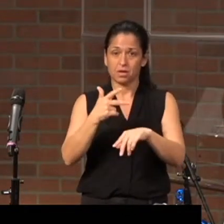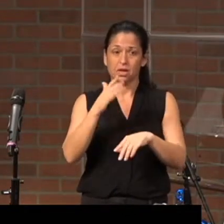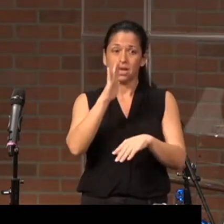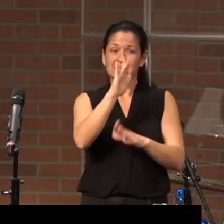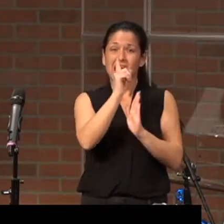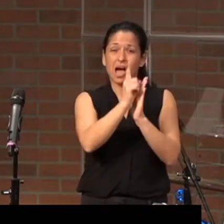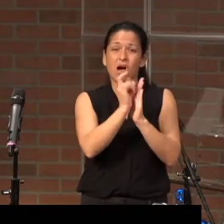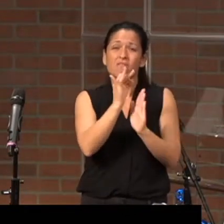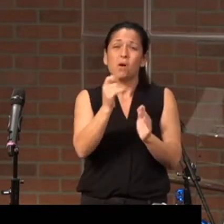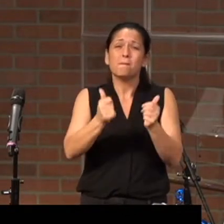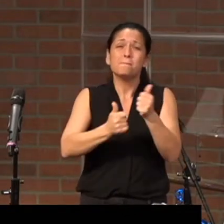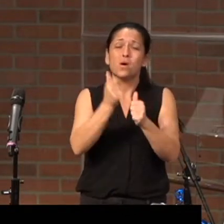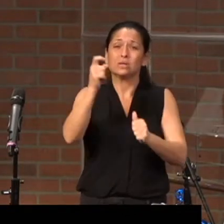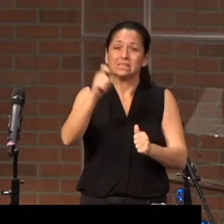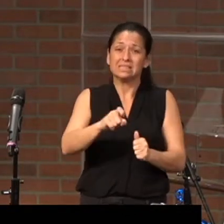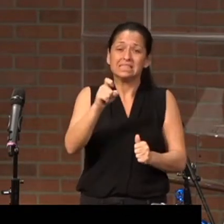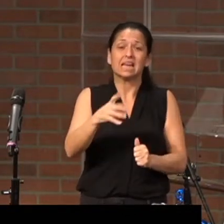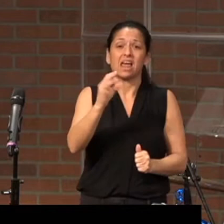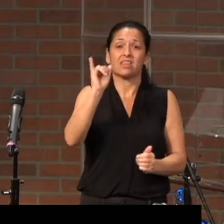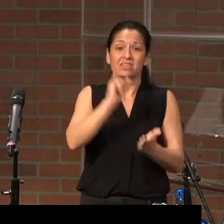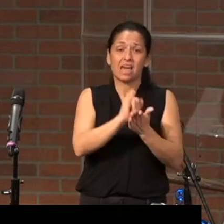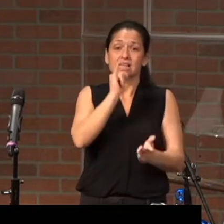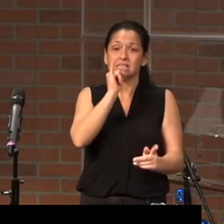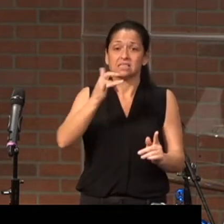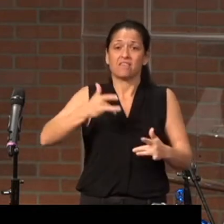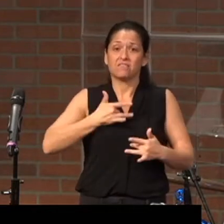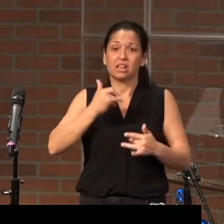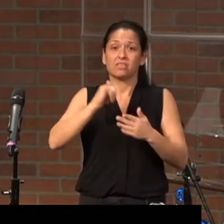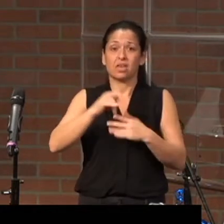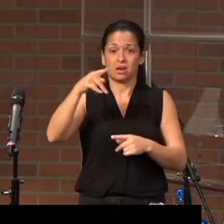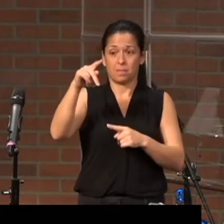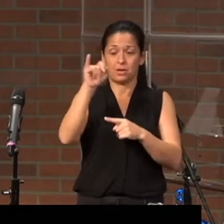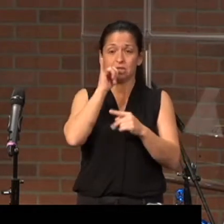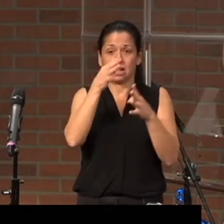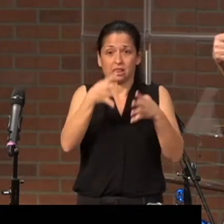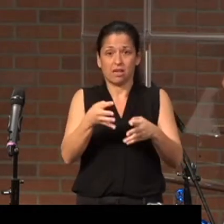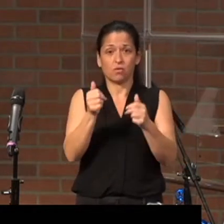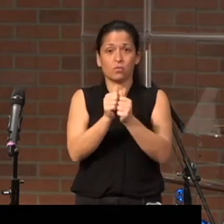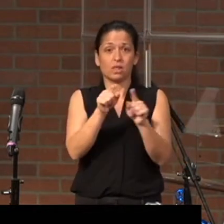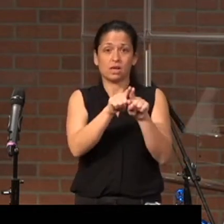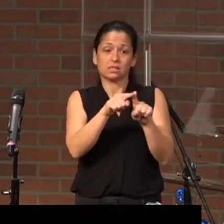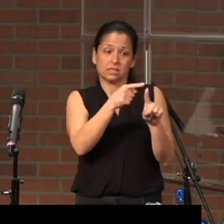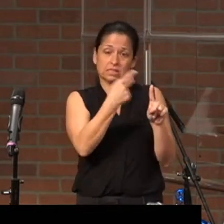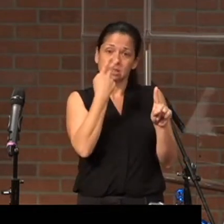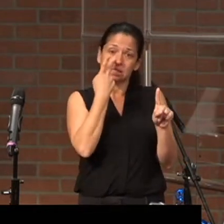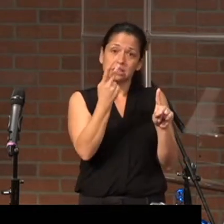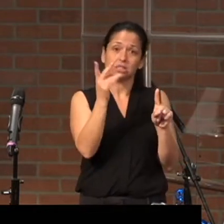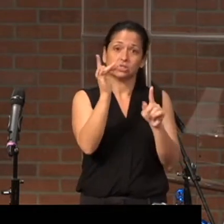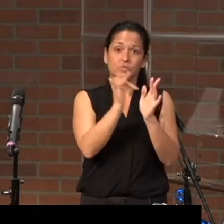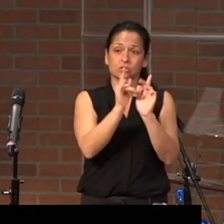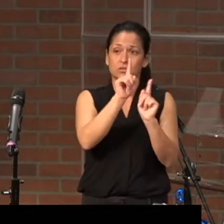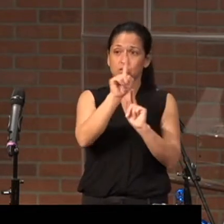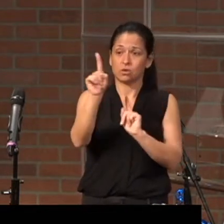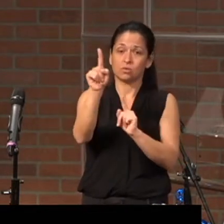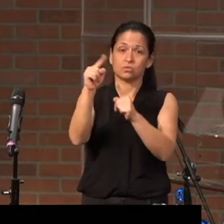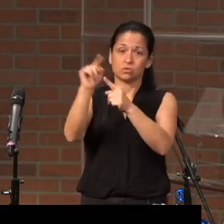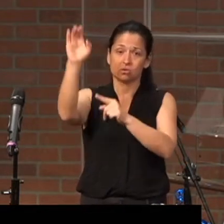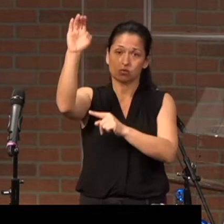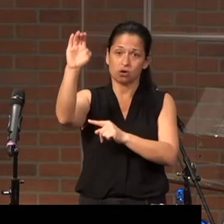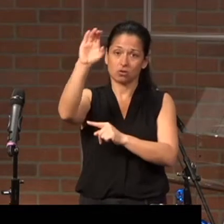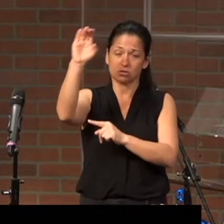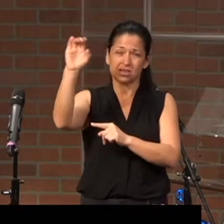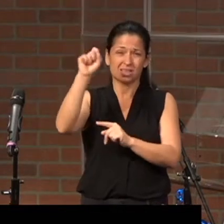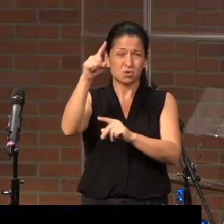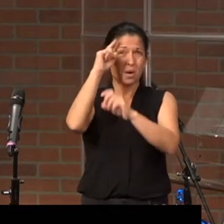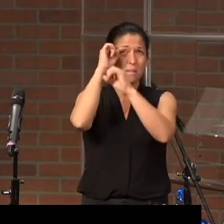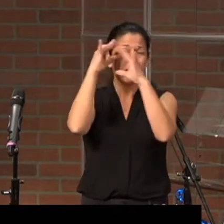that, that's the feeling that Peter is left with as he sees Jesus go to the cross. Can you imagine what that